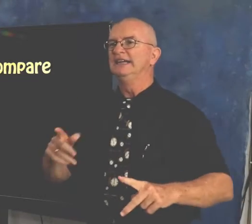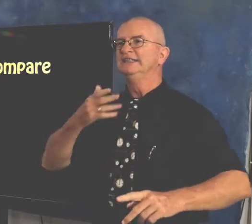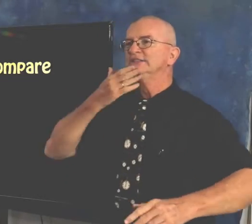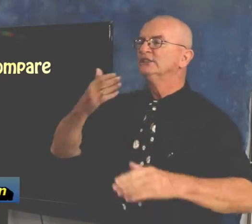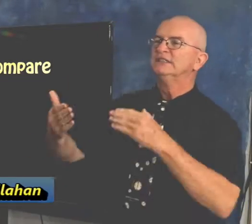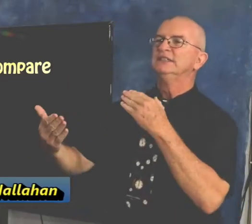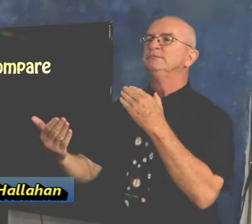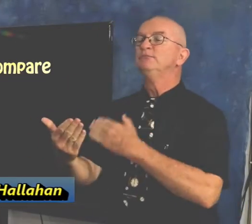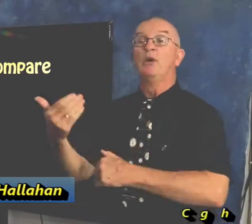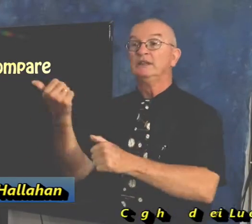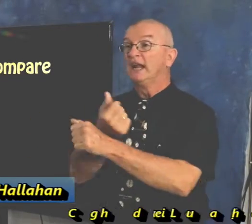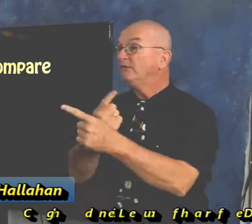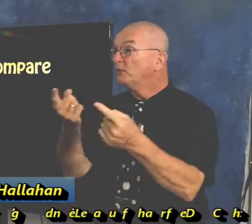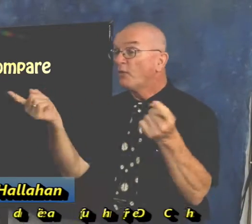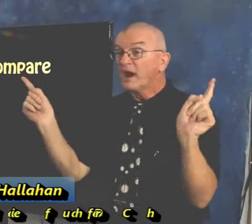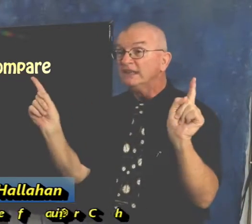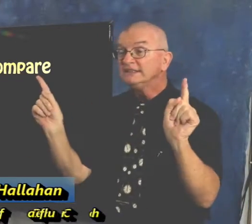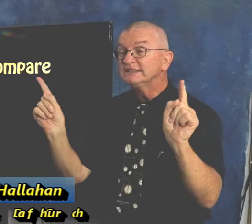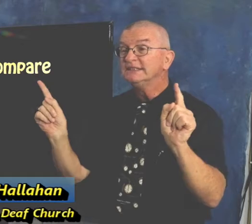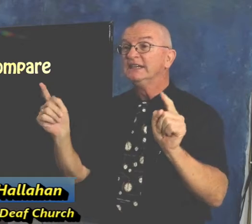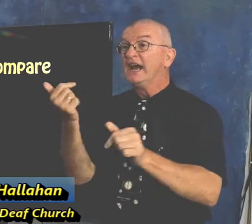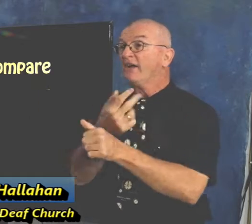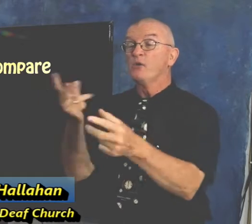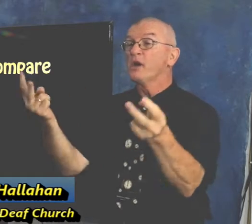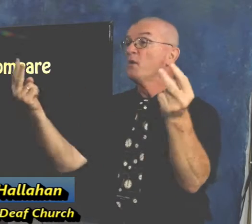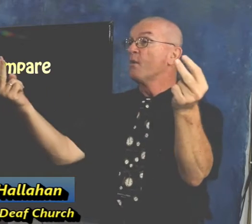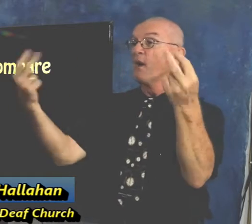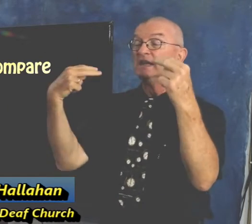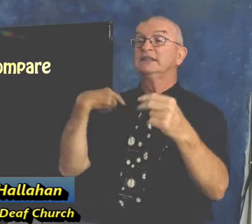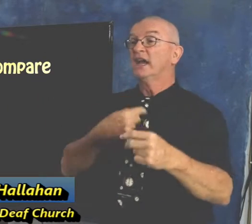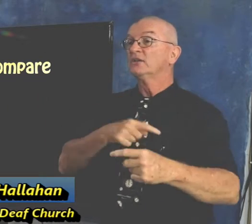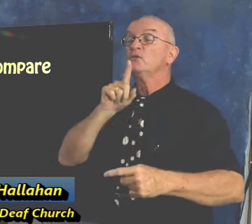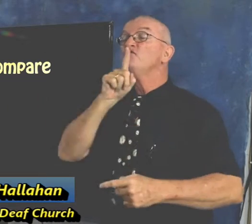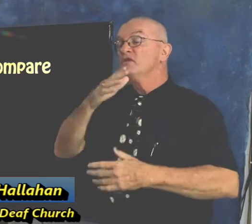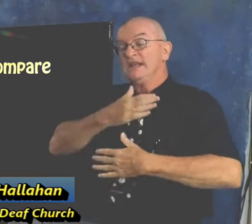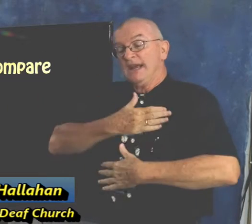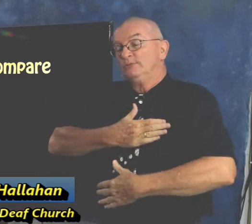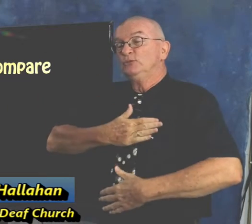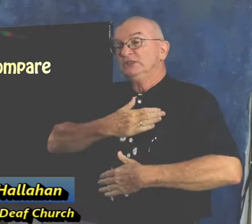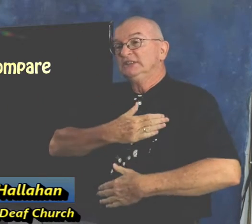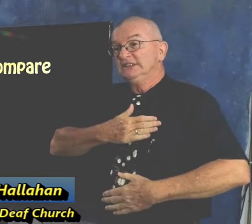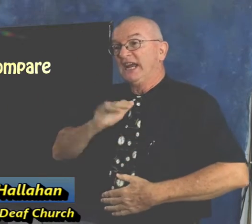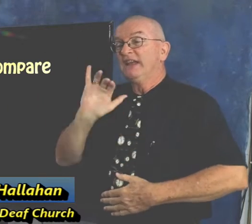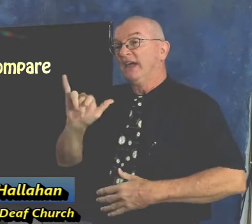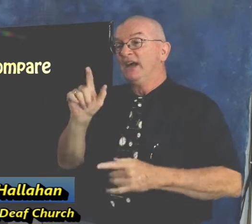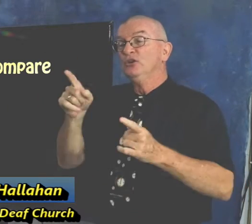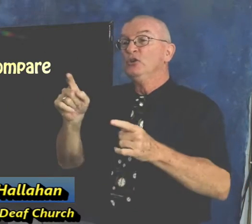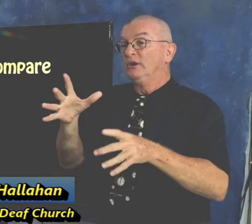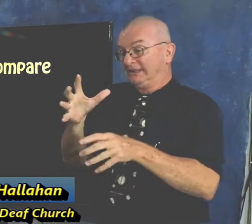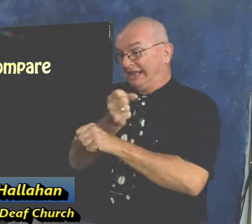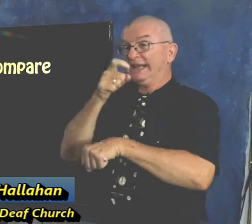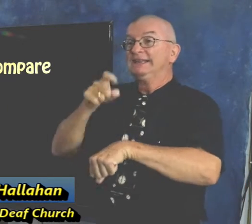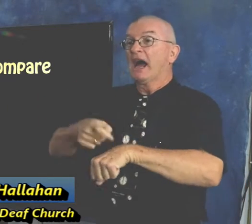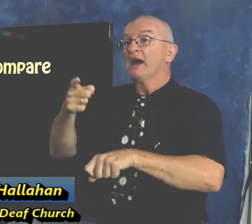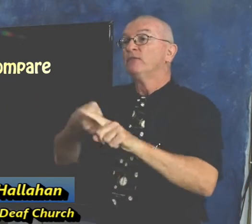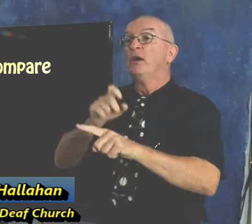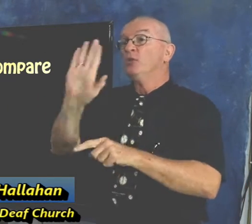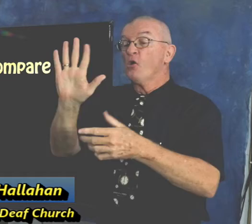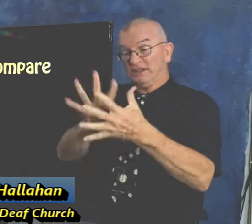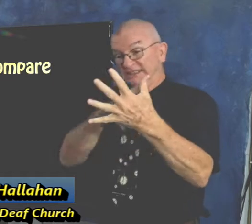Good morning, everyone. Everyone, we thank you and we really appreciate everyone who's watching, taking time